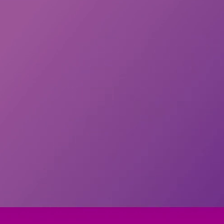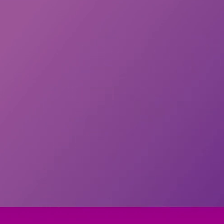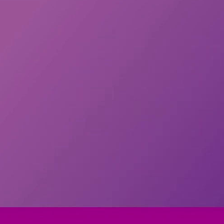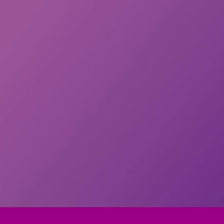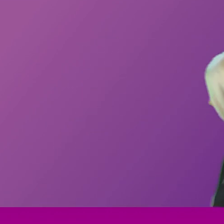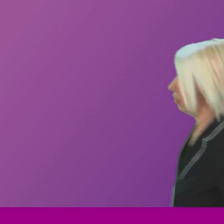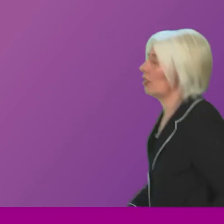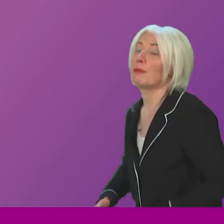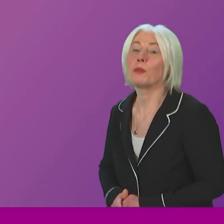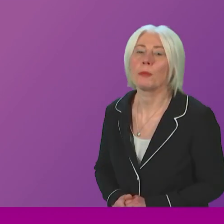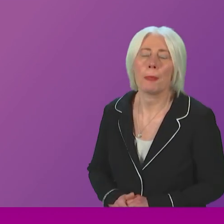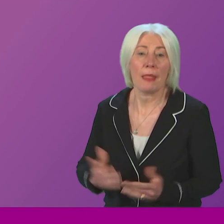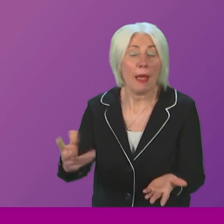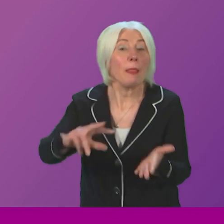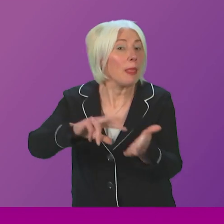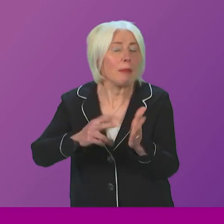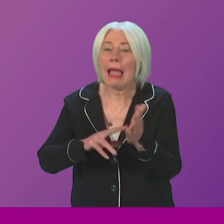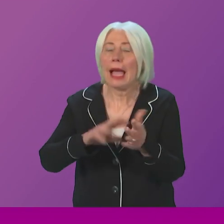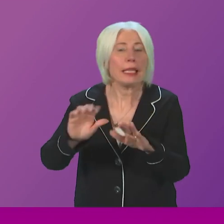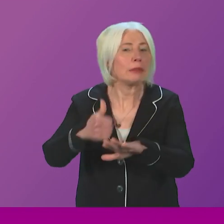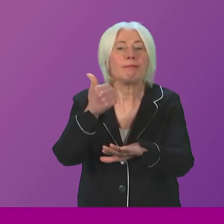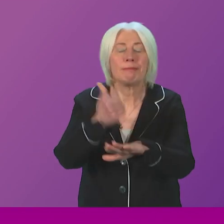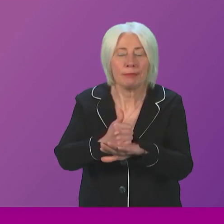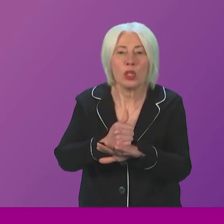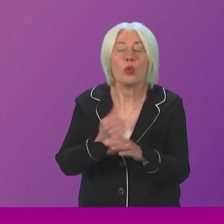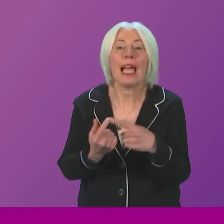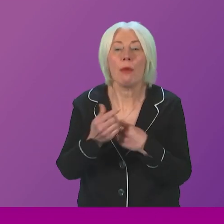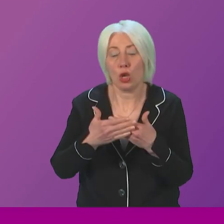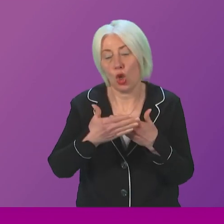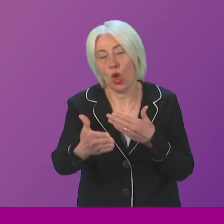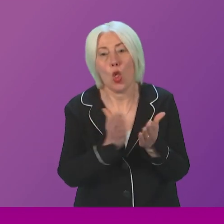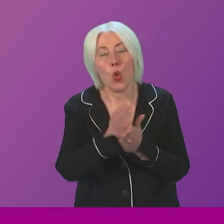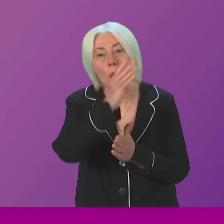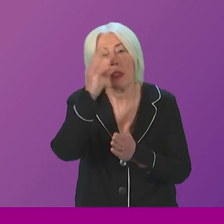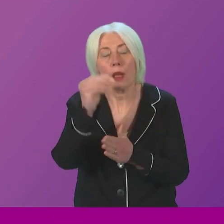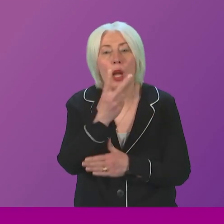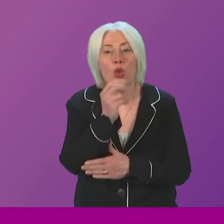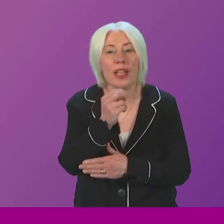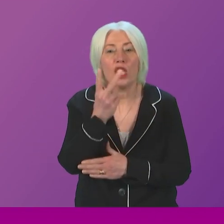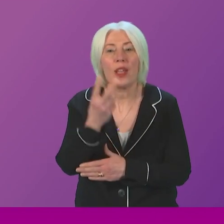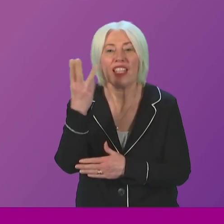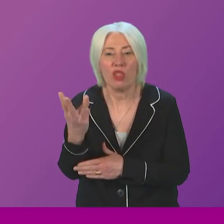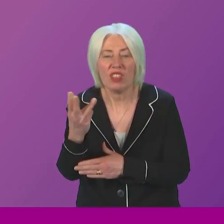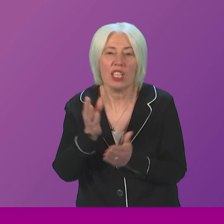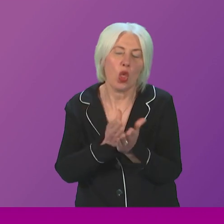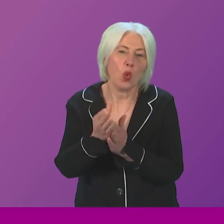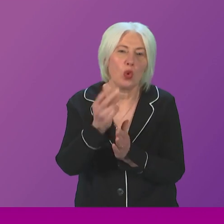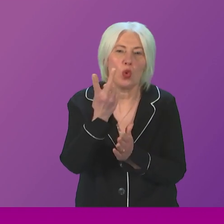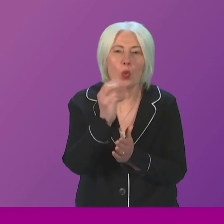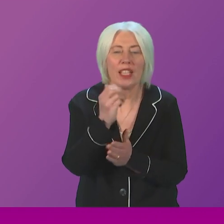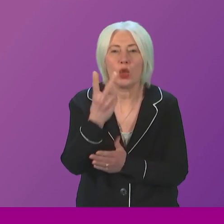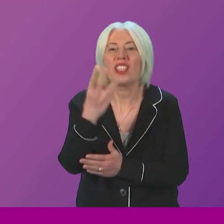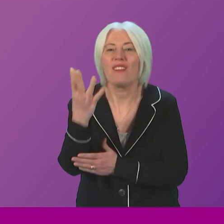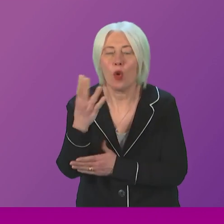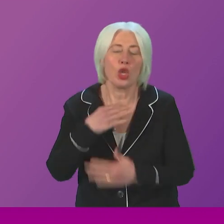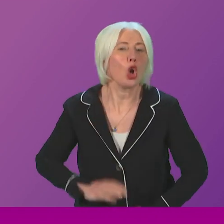Again, was always the plan, of course, that the installation programme would take place over the course of the summer 2023 and then into 2024. And so we are